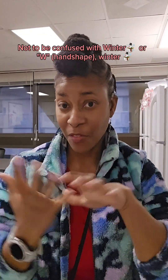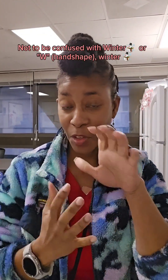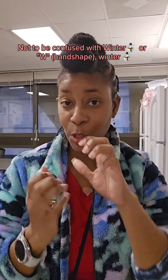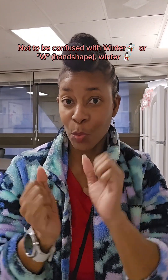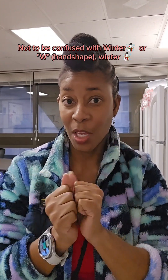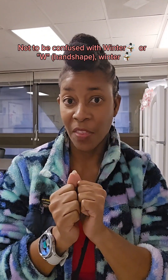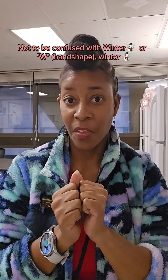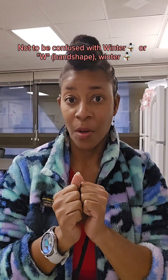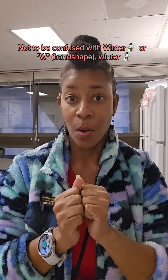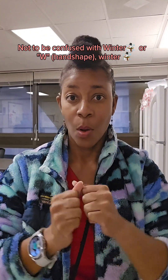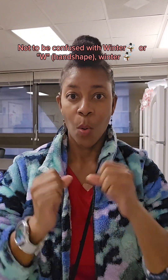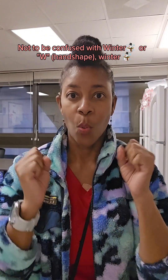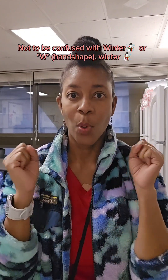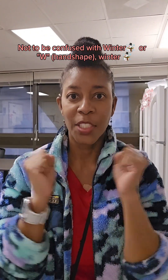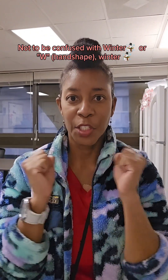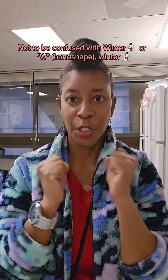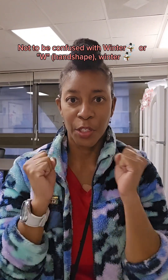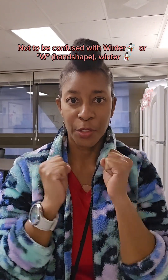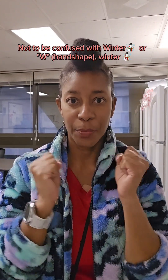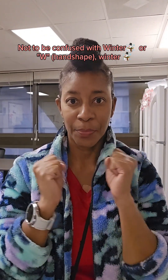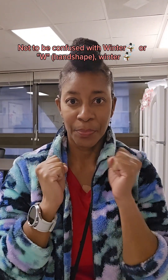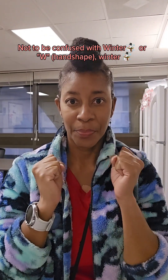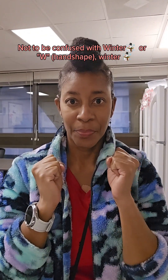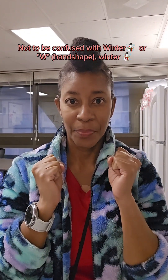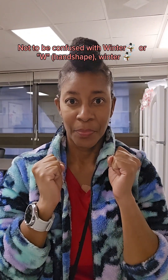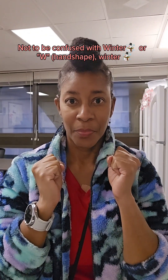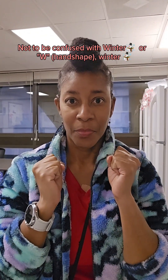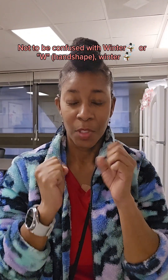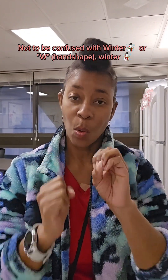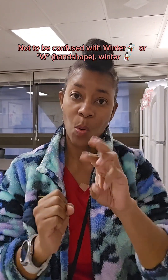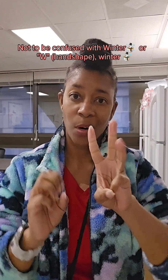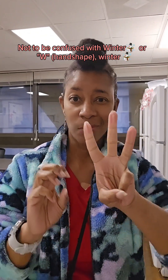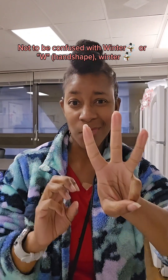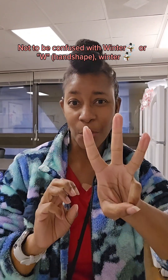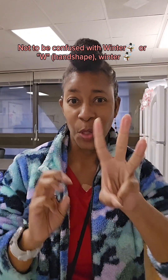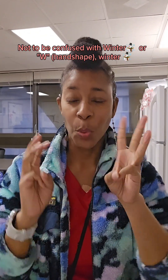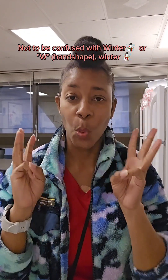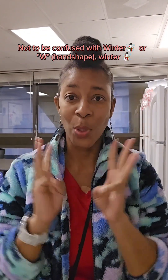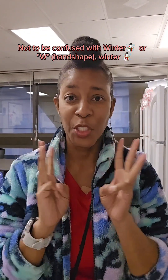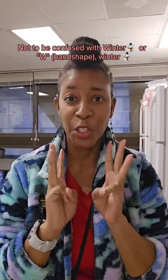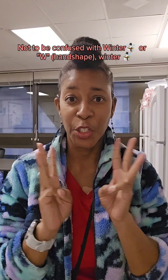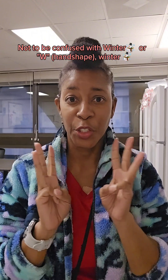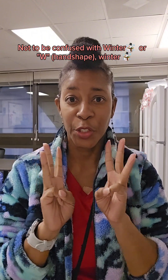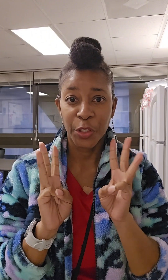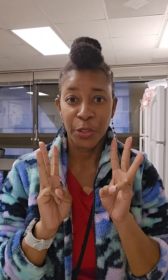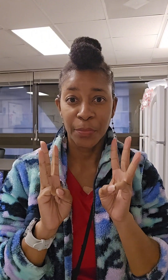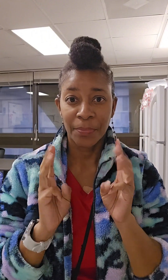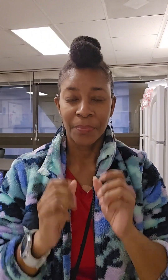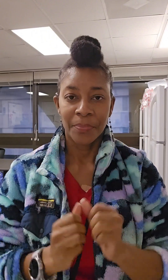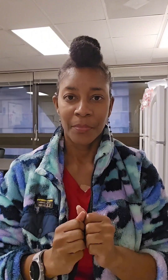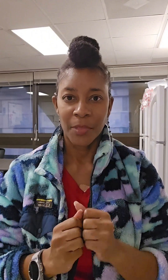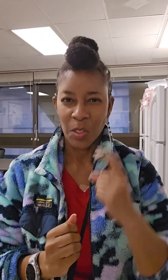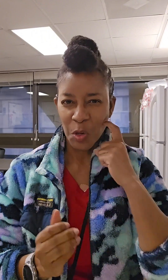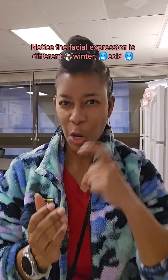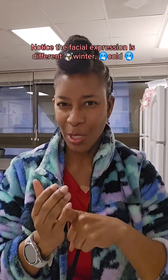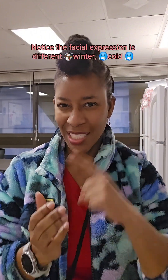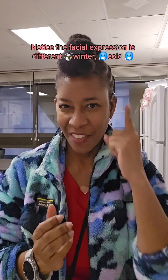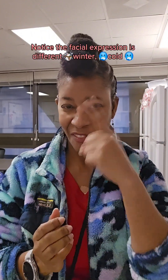confused with winter or w, winter. Notice the